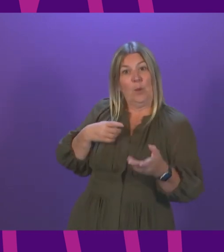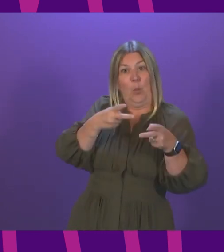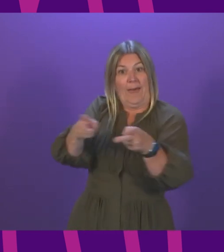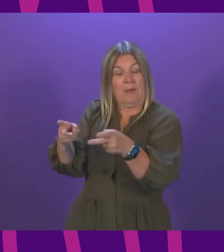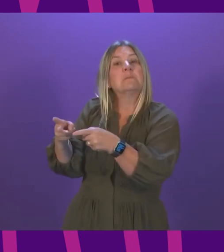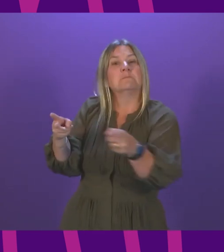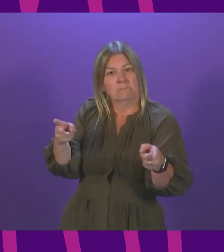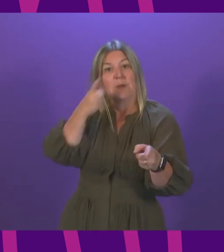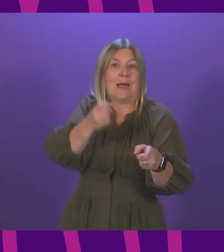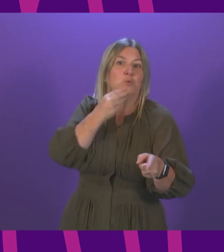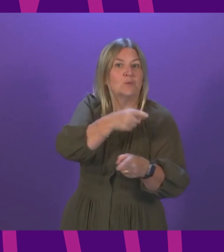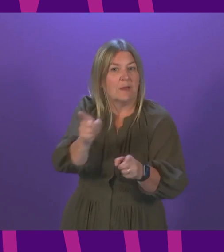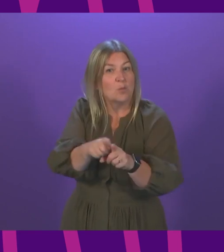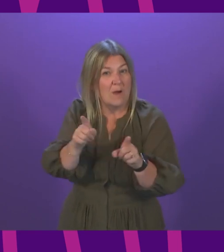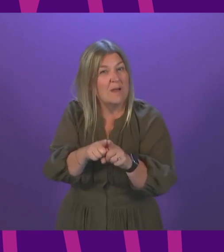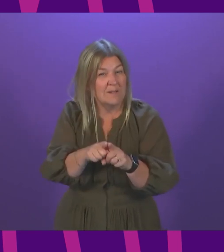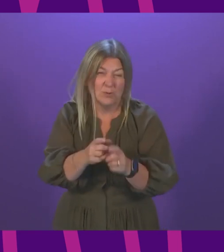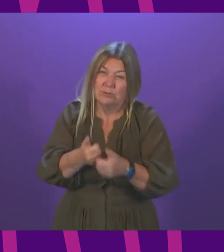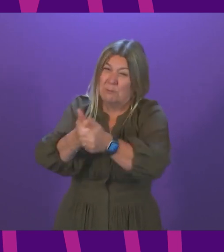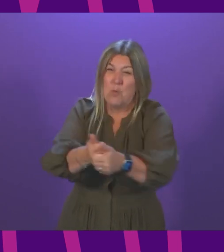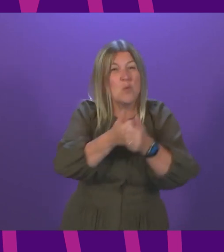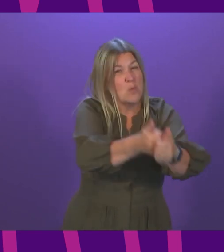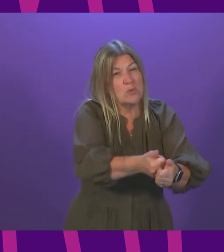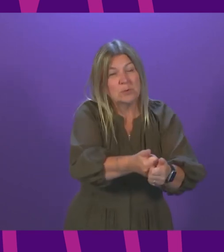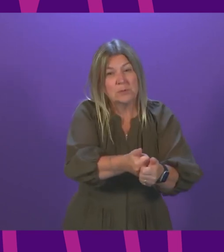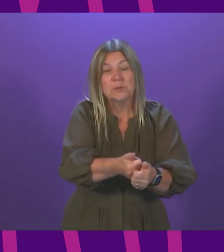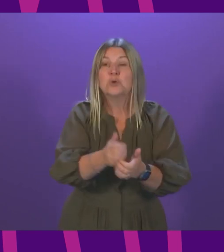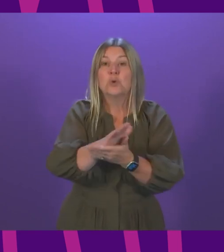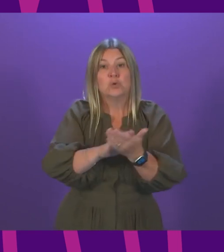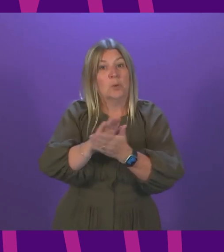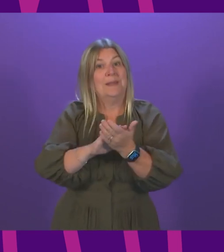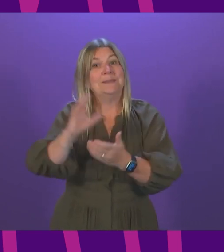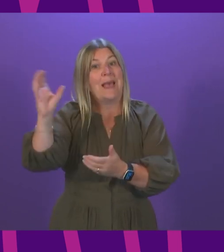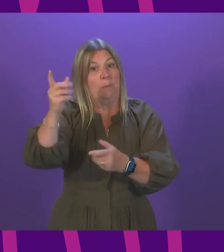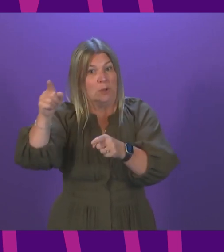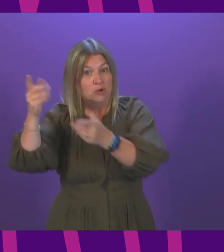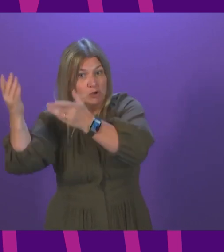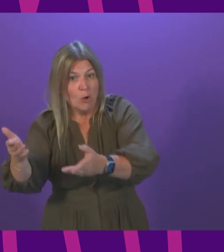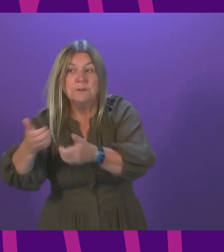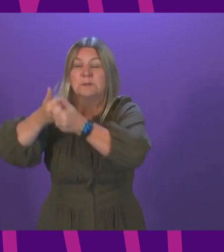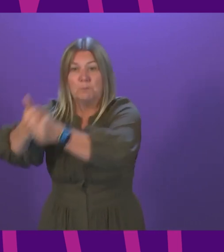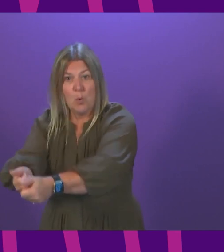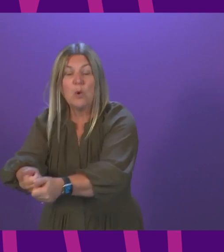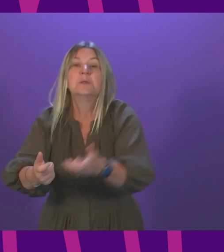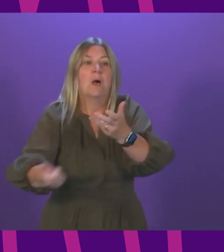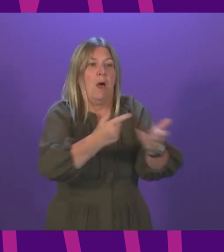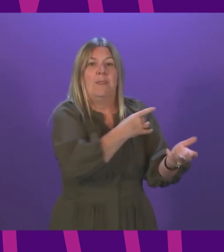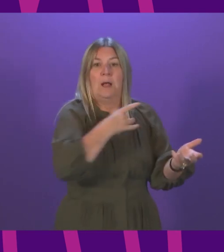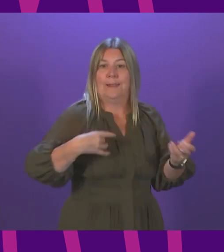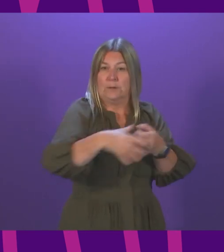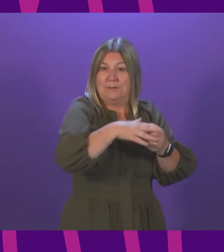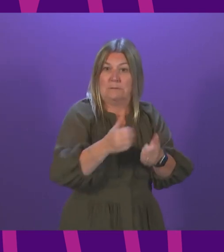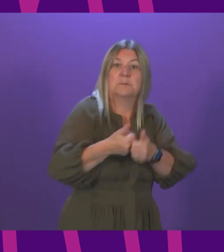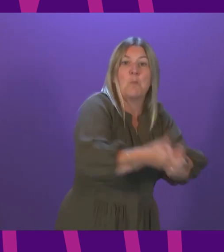appropriate to do so. Bolstering capacity both at the front and the back ends of the ambulance service will be fundamental to saving lives, and I am